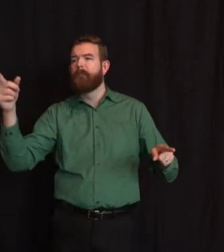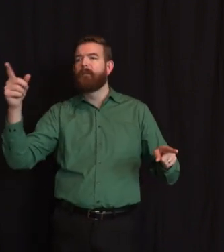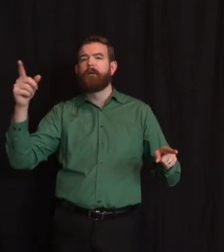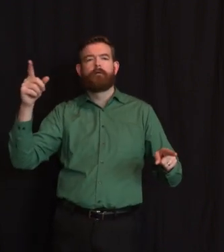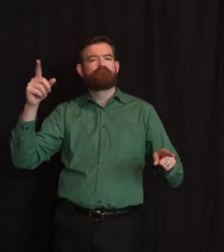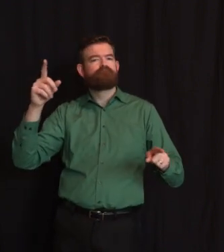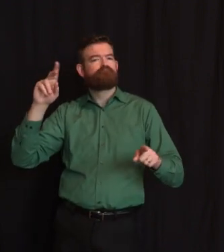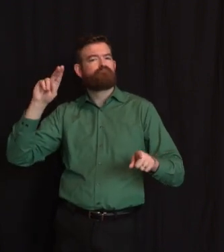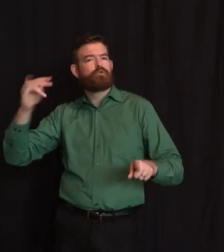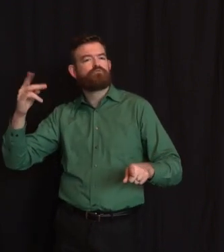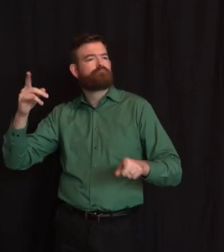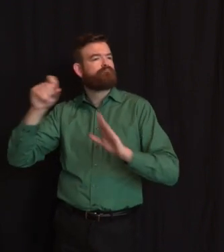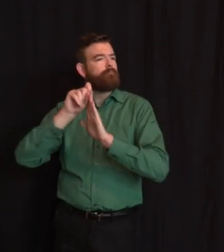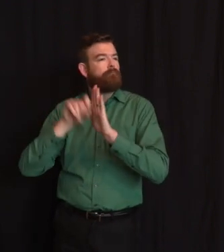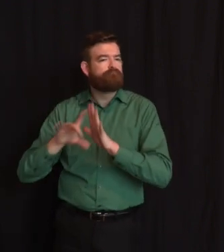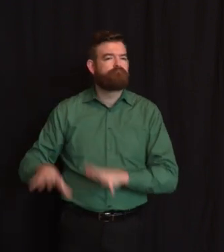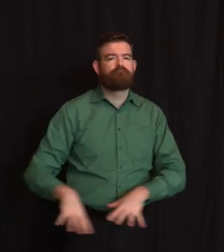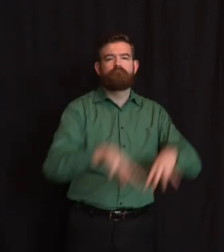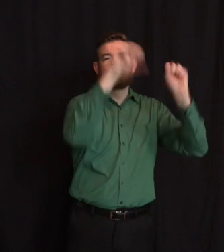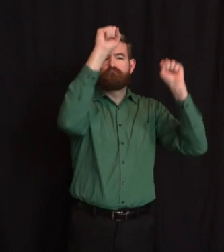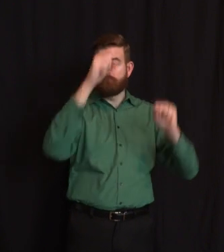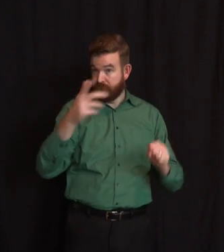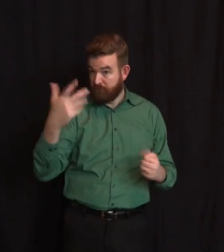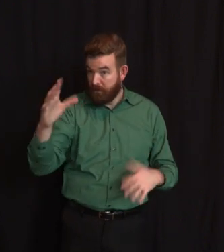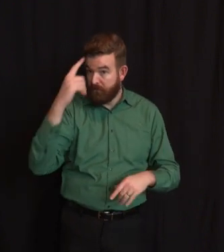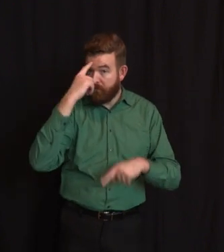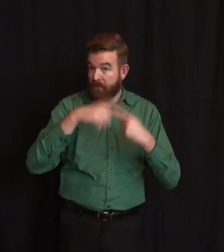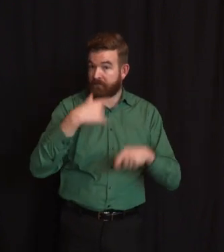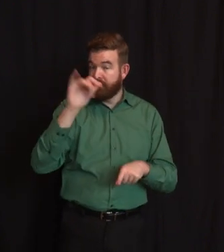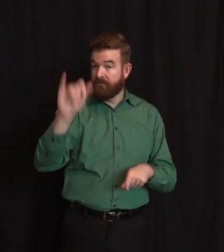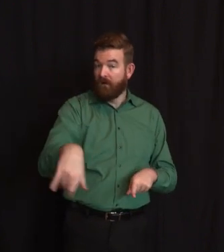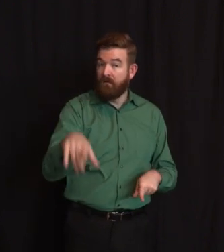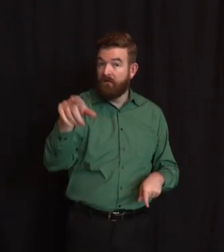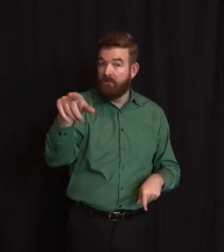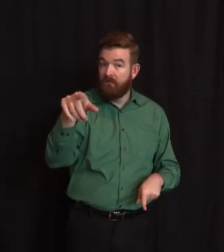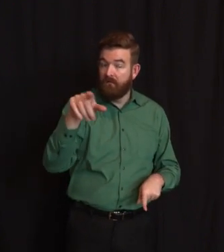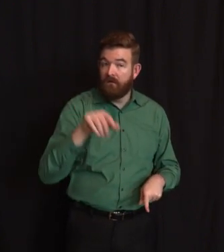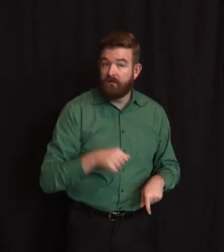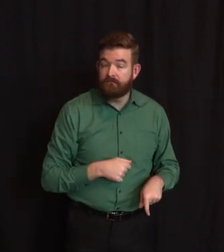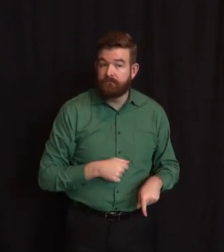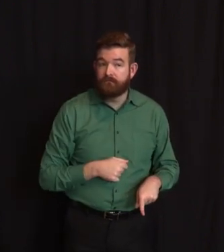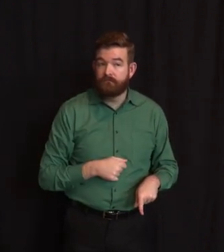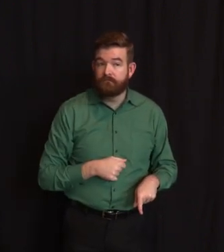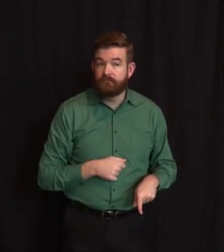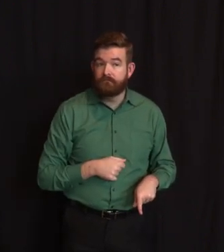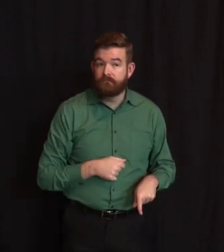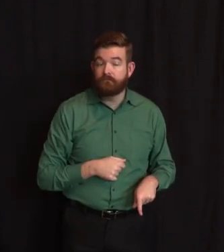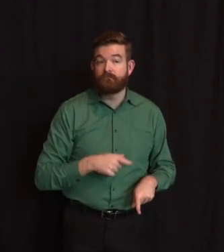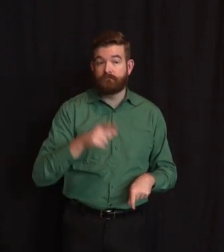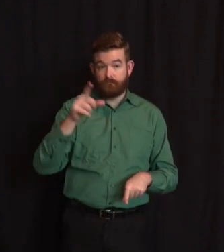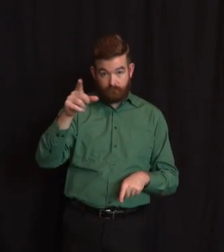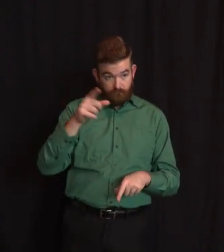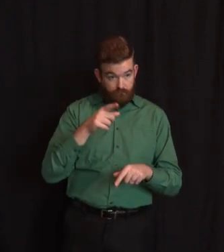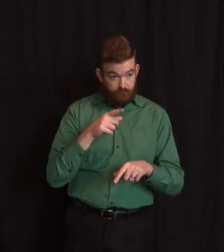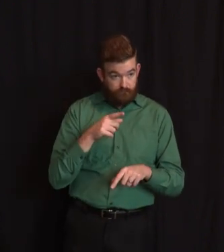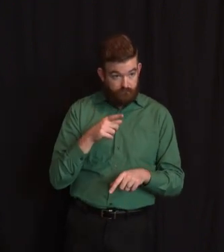Are you tracking staffing at the nursing homes, particularly nursing care? And can we